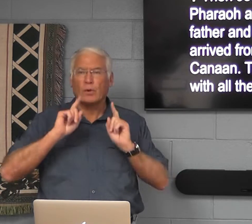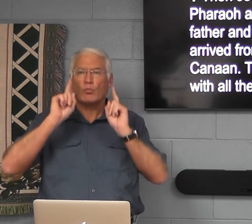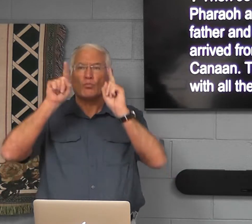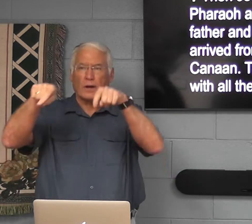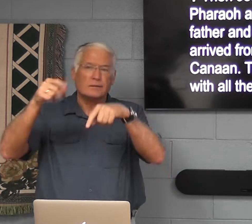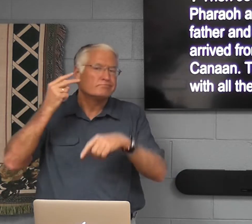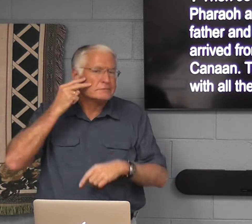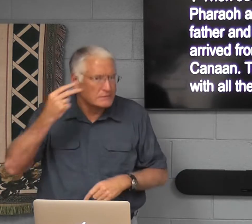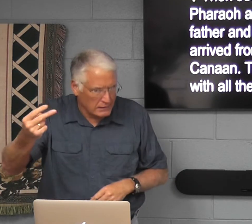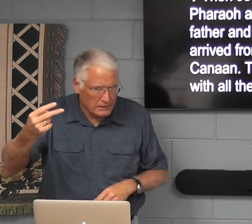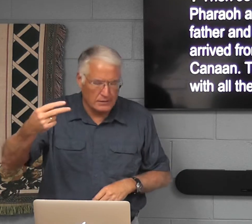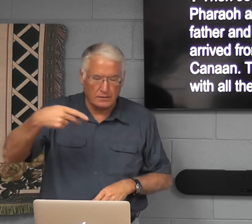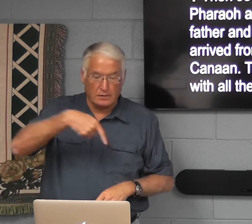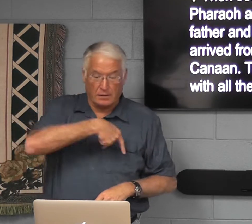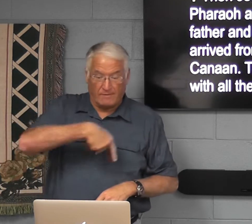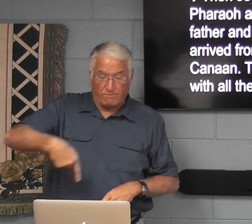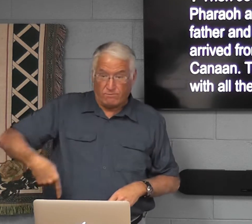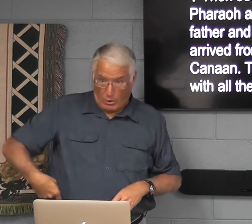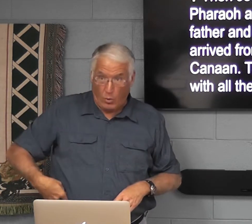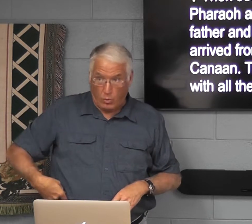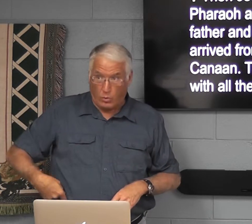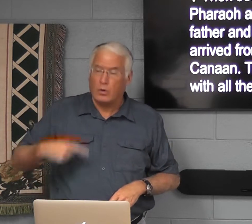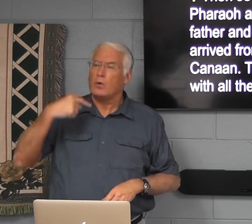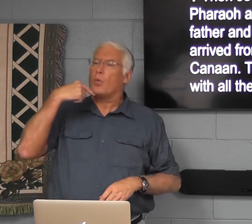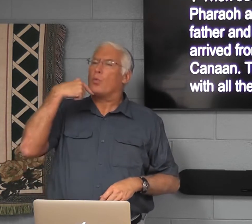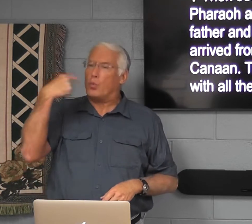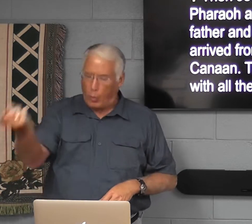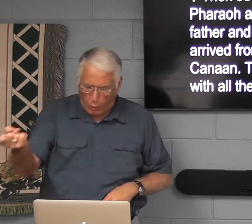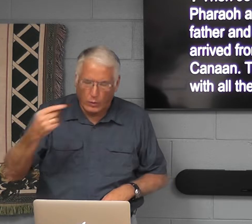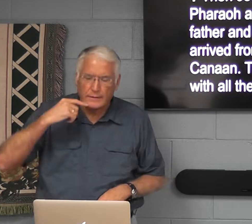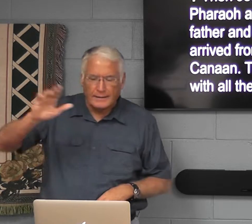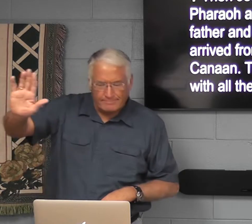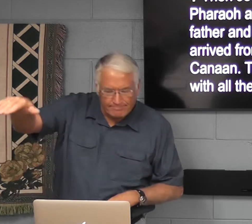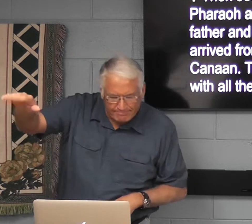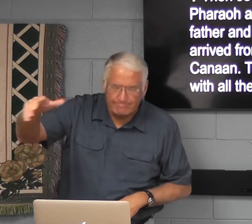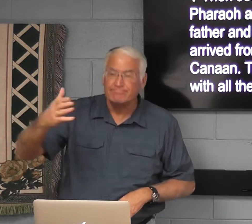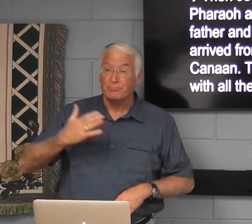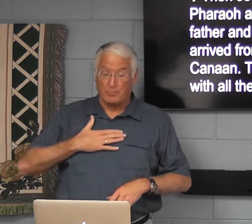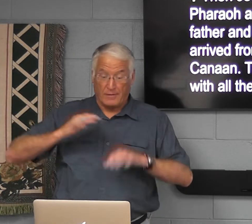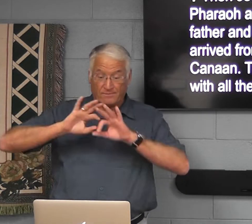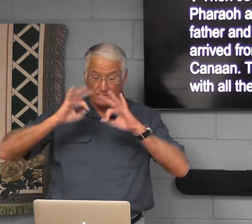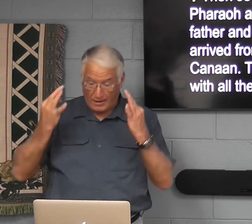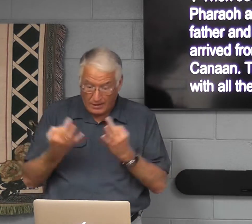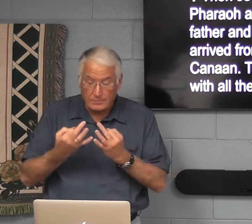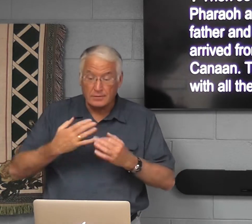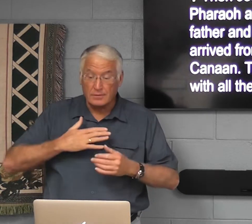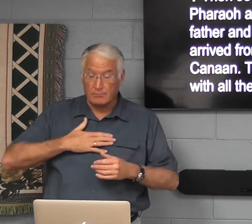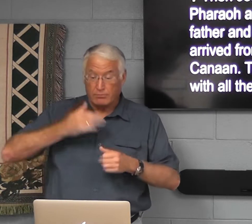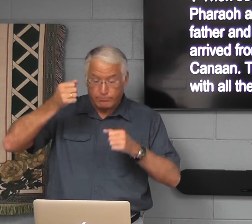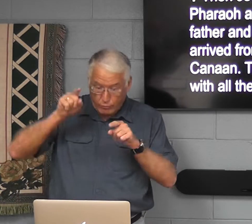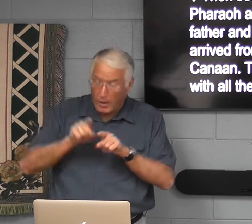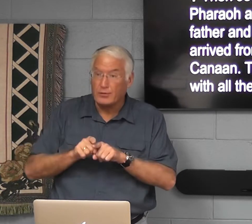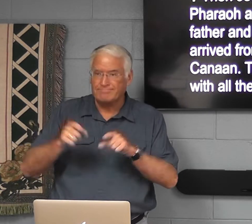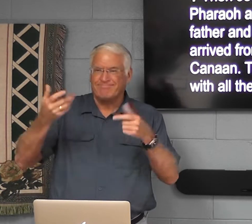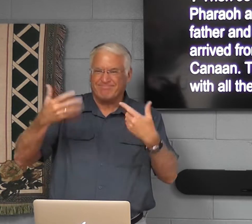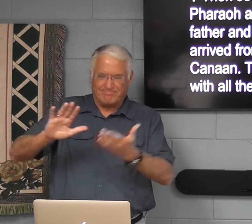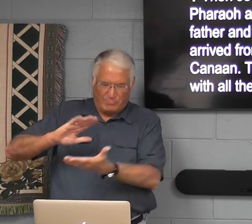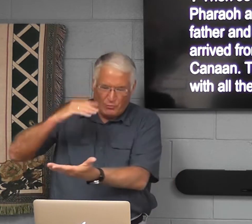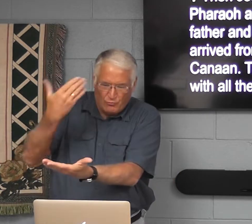And Joseph went to see the Pharaoh, and told him, My father and